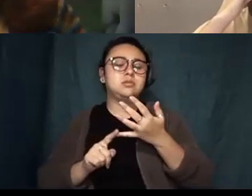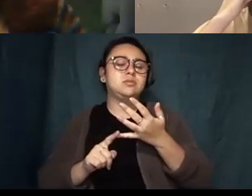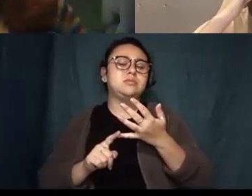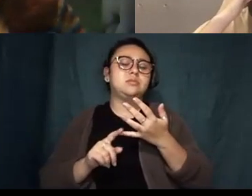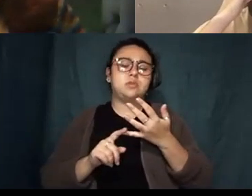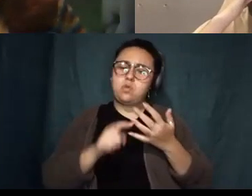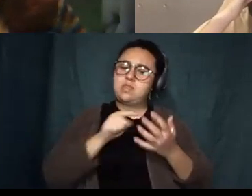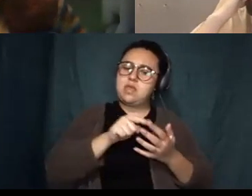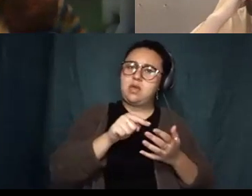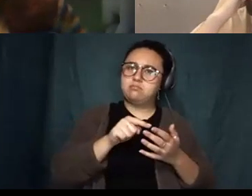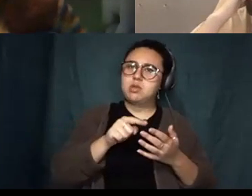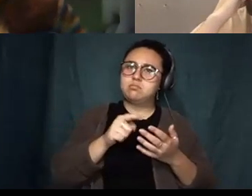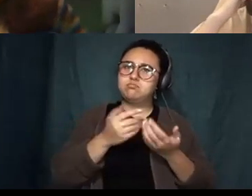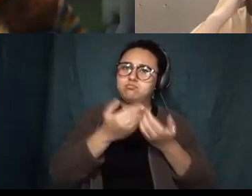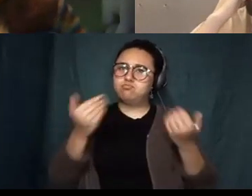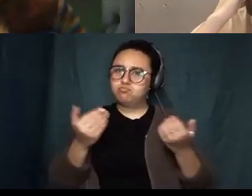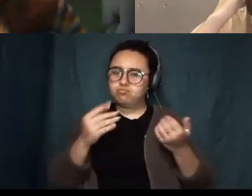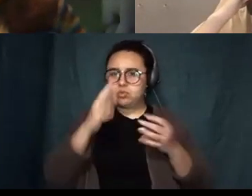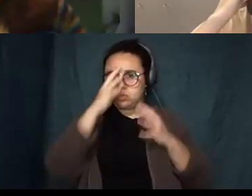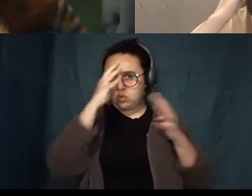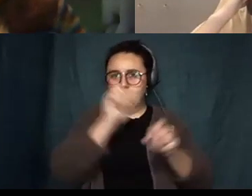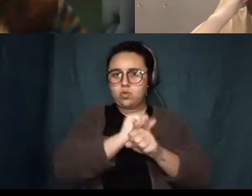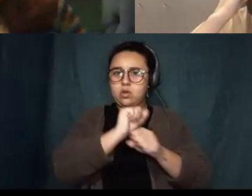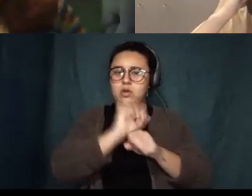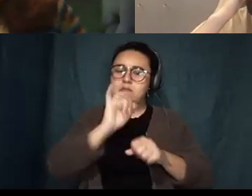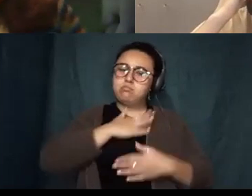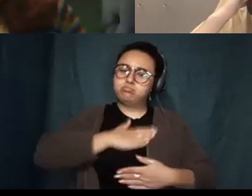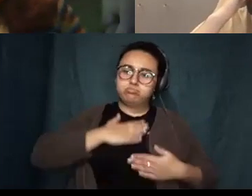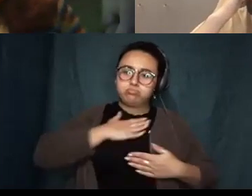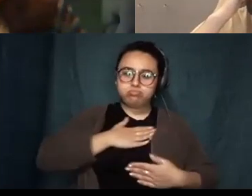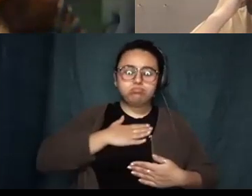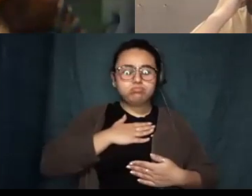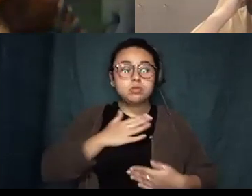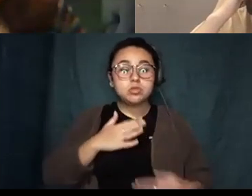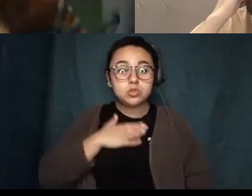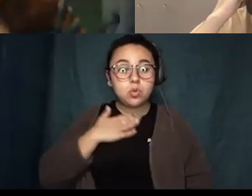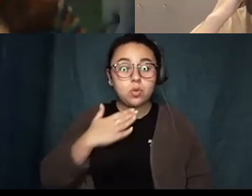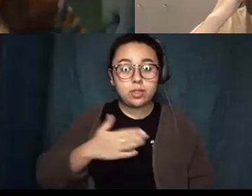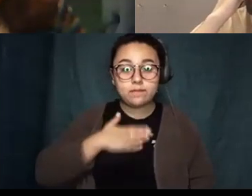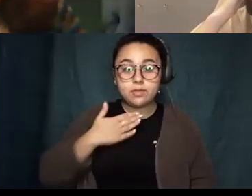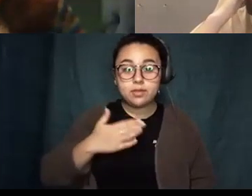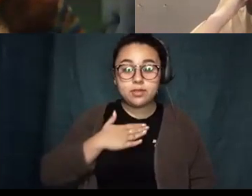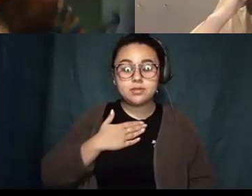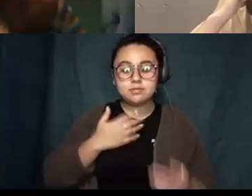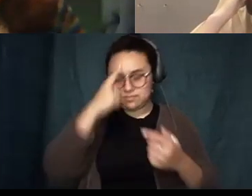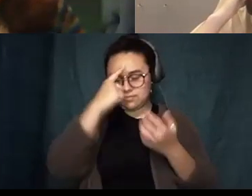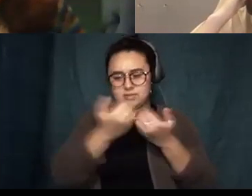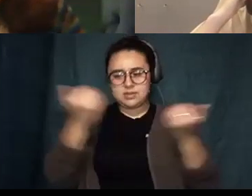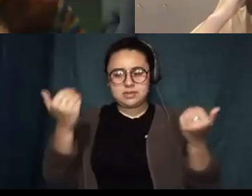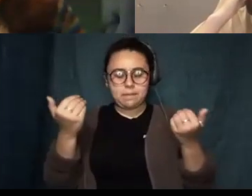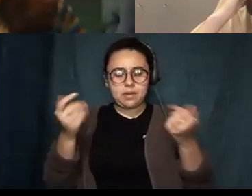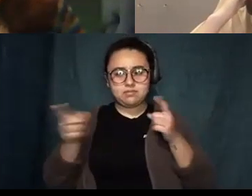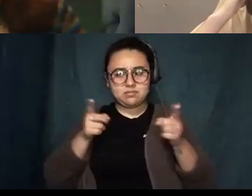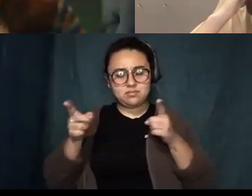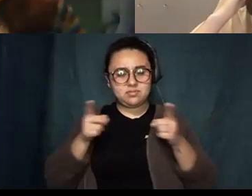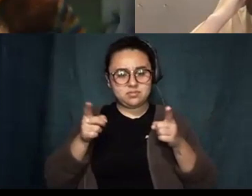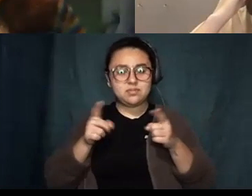it's um it's been thinking of it more as that like joyful that joyful departure um that it was